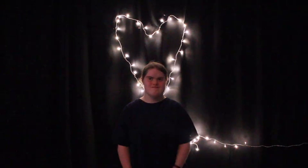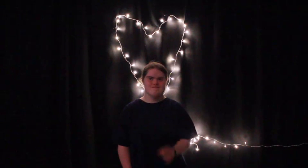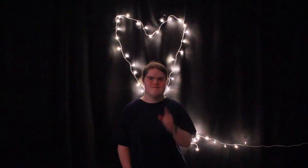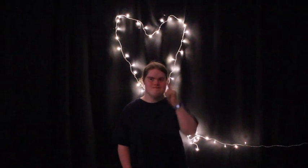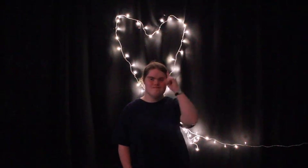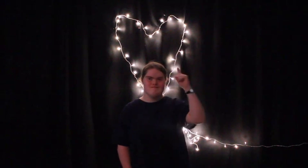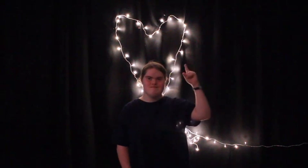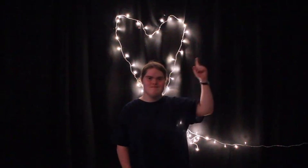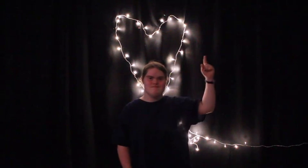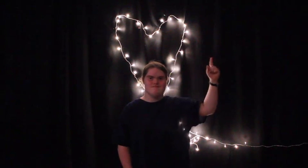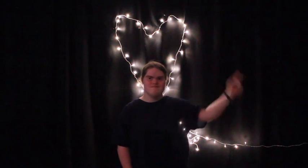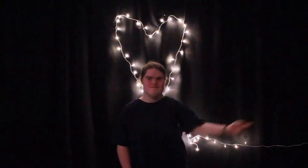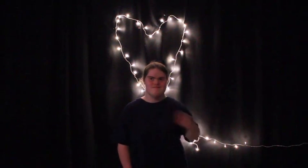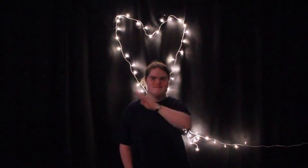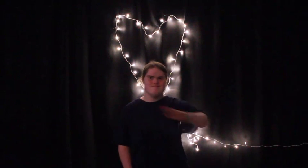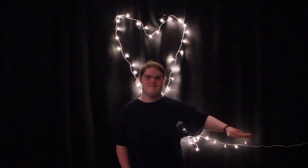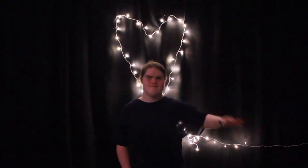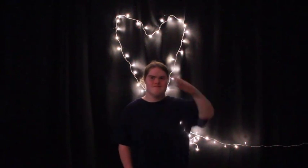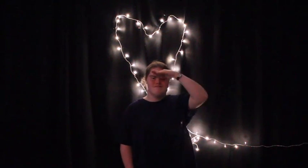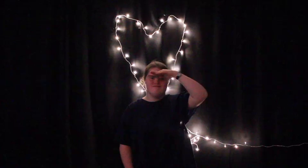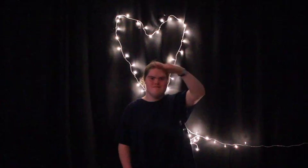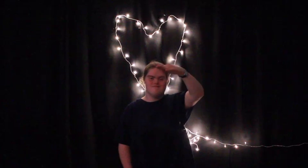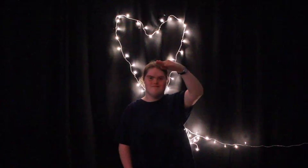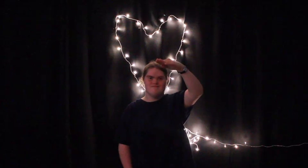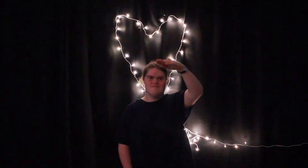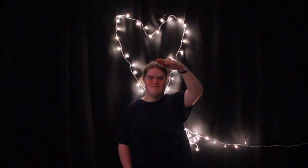Imagine there's no countries